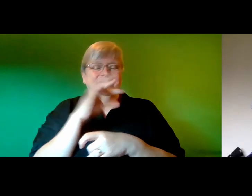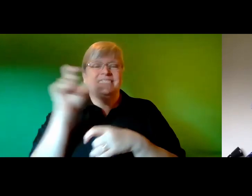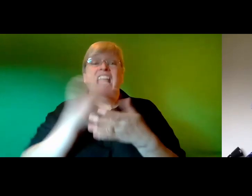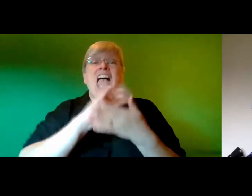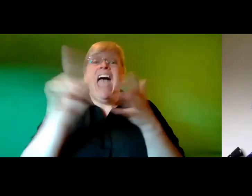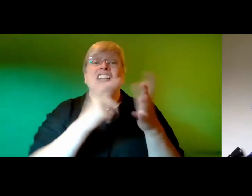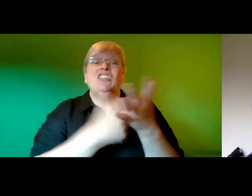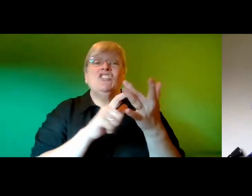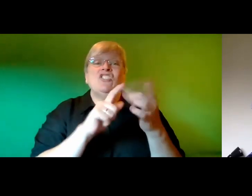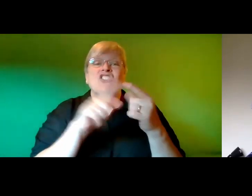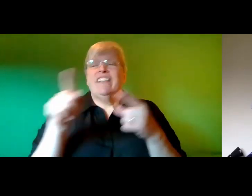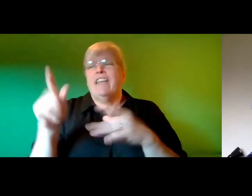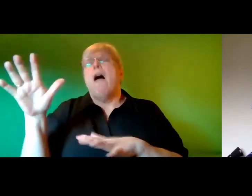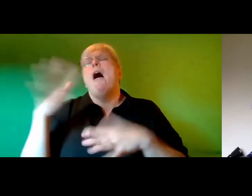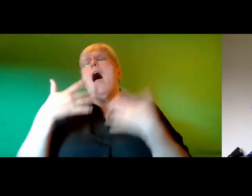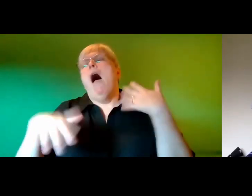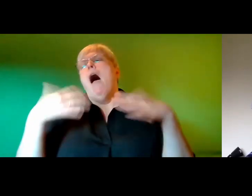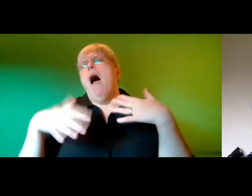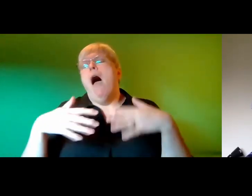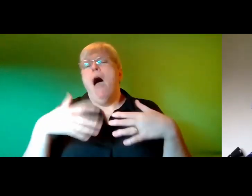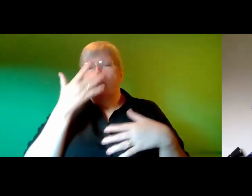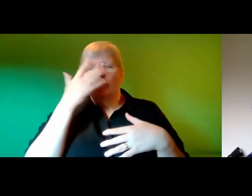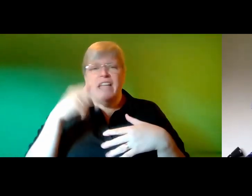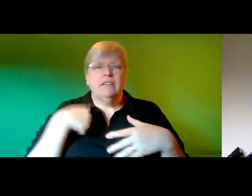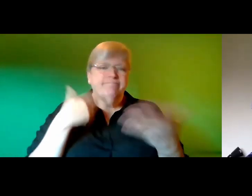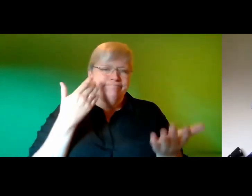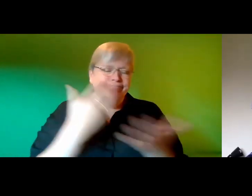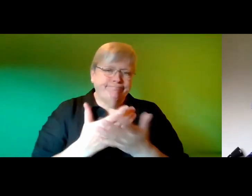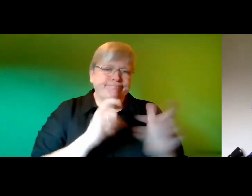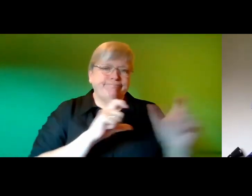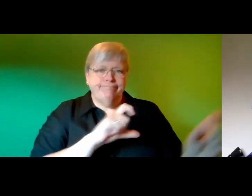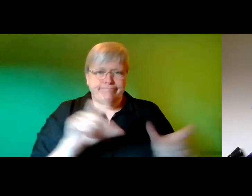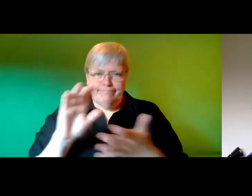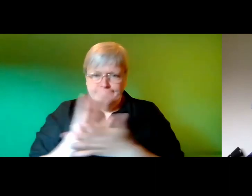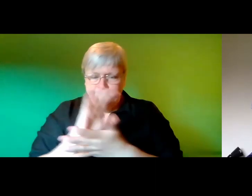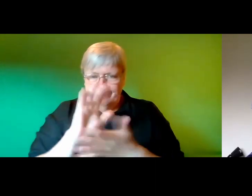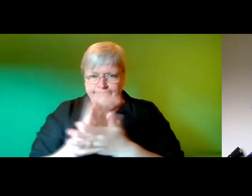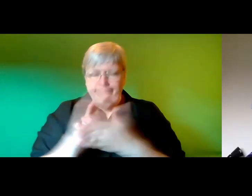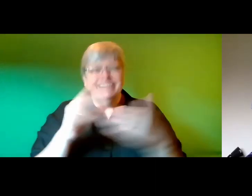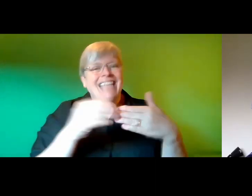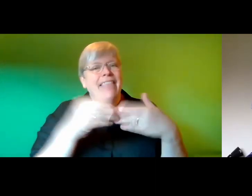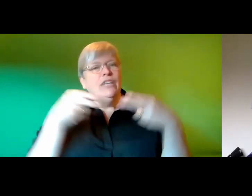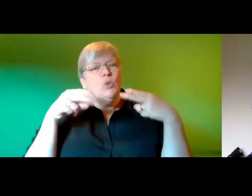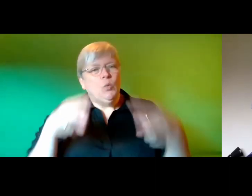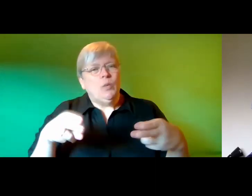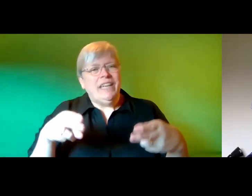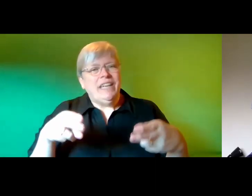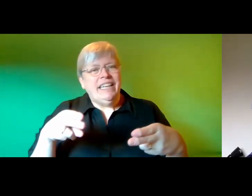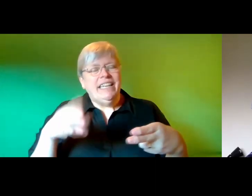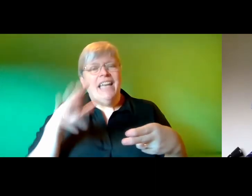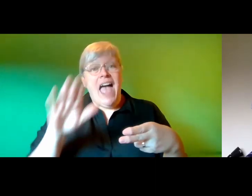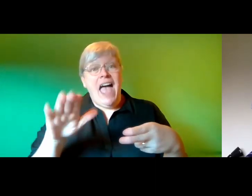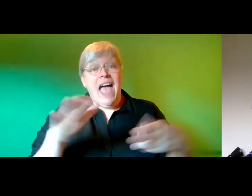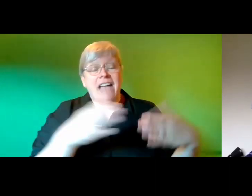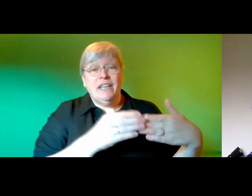who feigns injury content with his paper attack james leads the way with his hand gently pulling